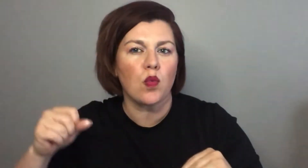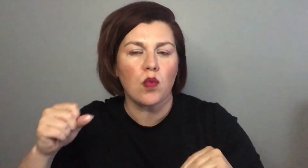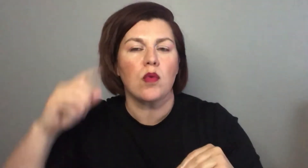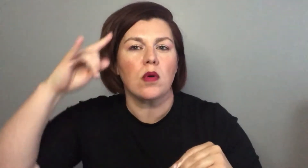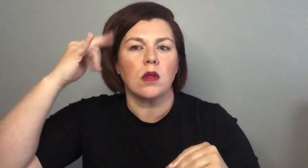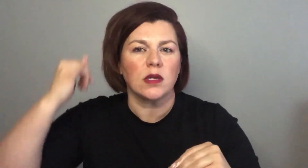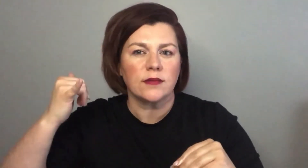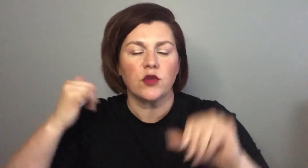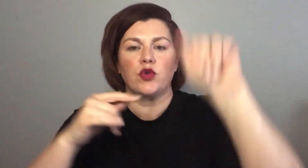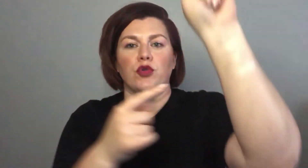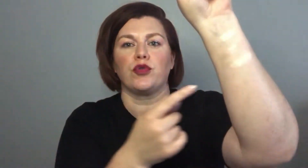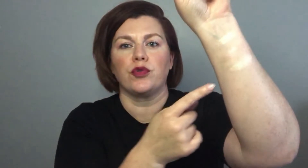so that one's more of a gold